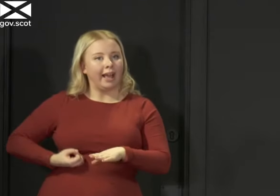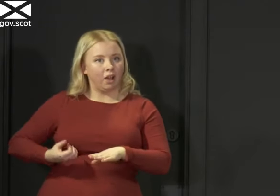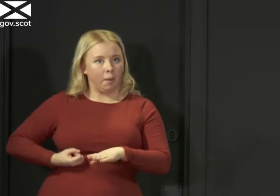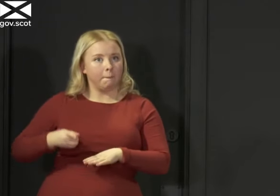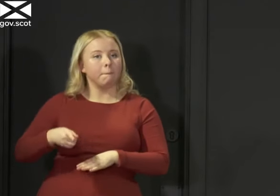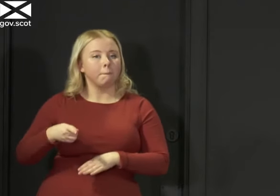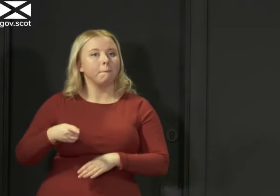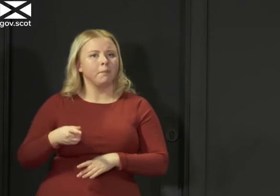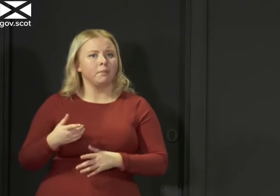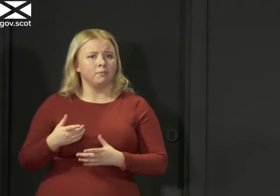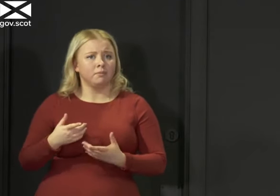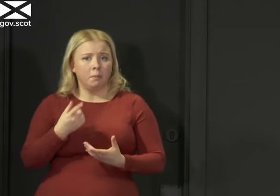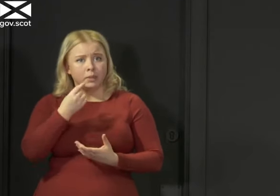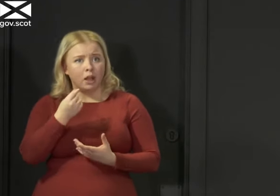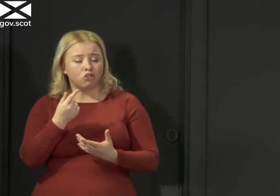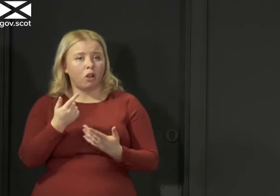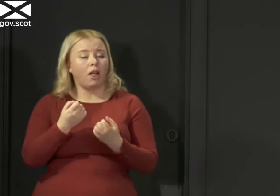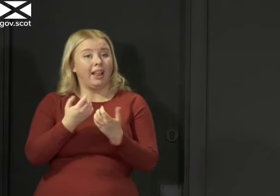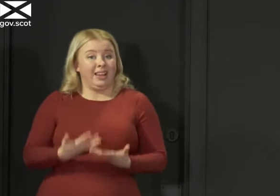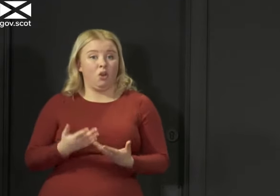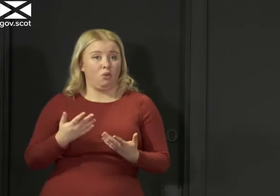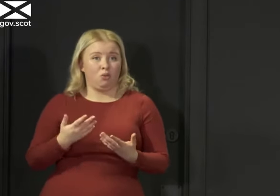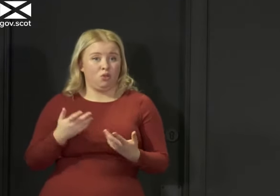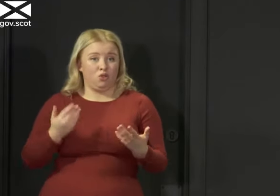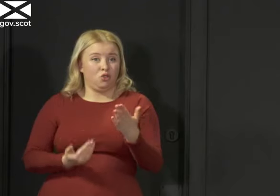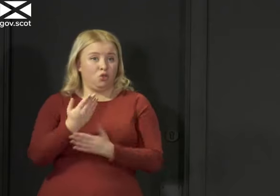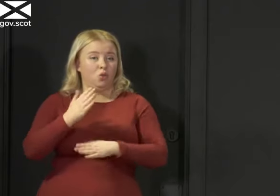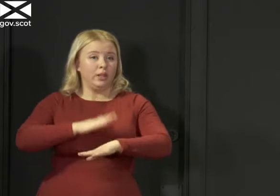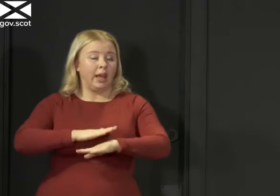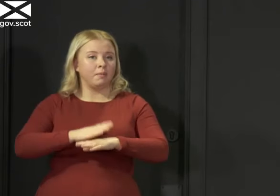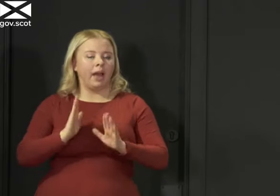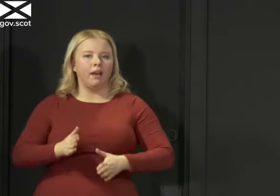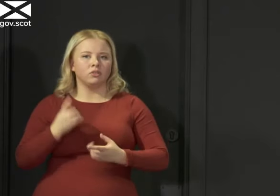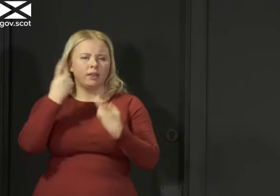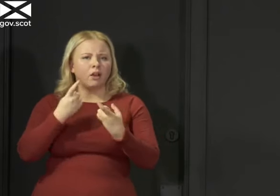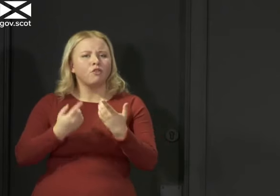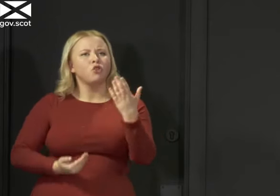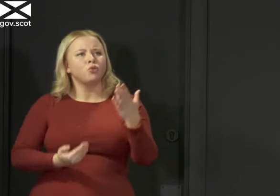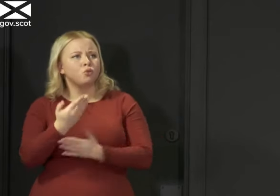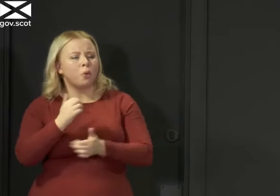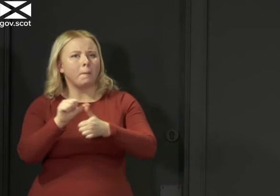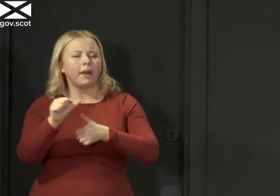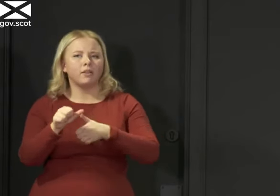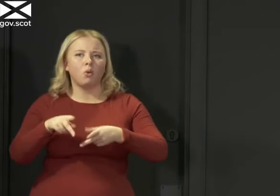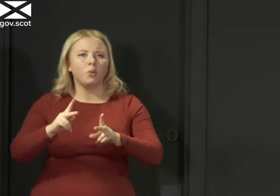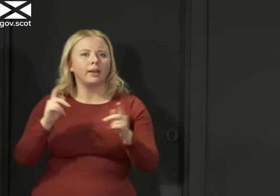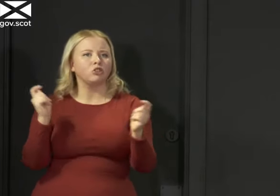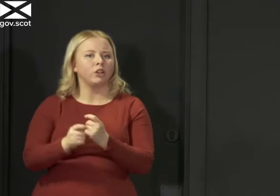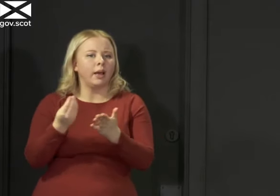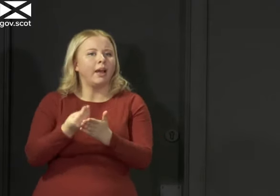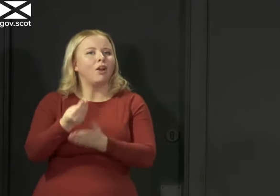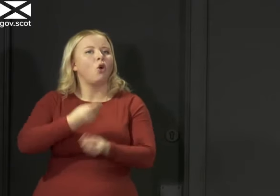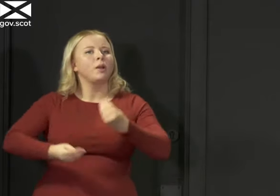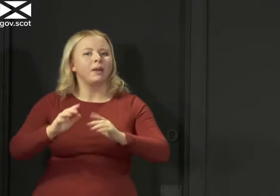times, and we will all have to think of new ways and different ways and better ways, perhaps, than we've had in the past of